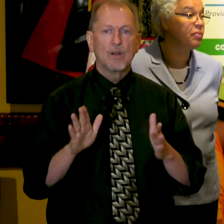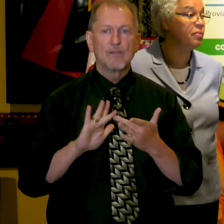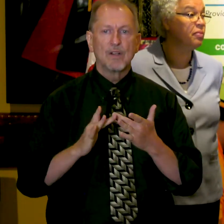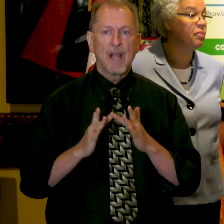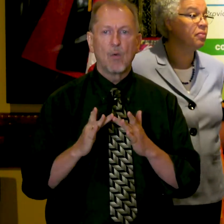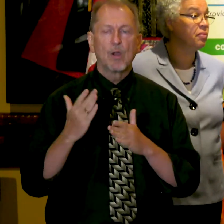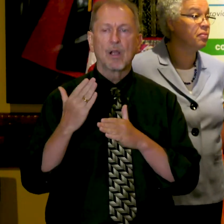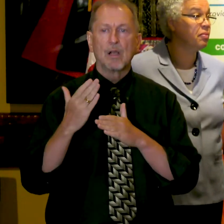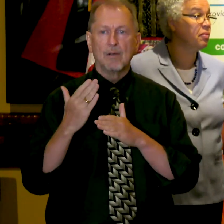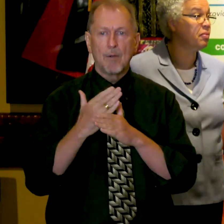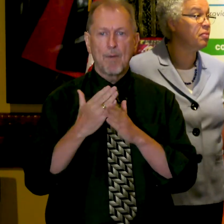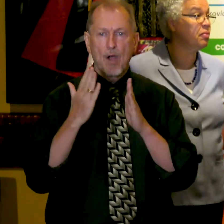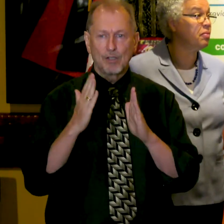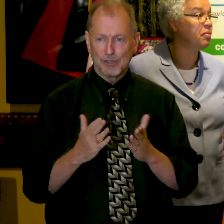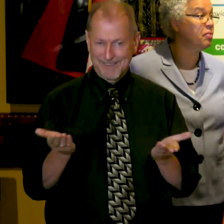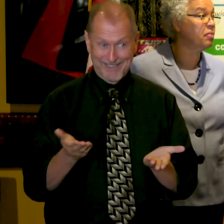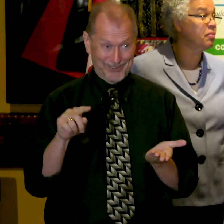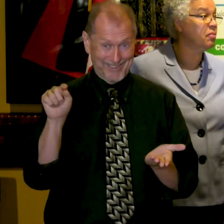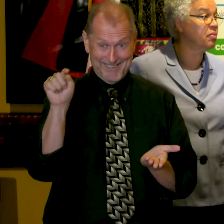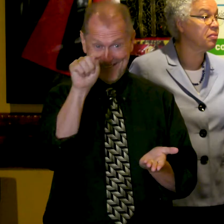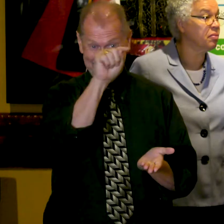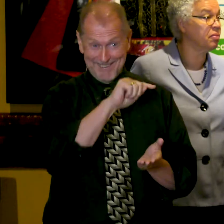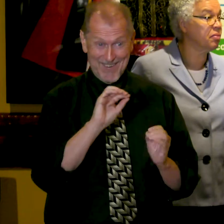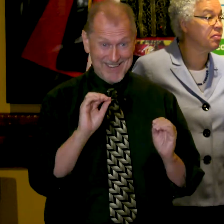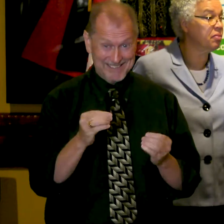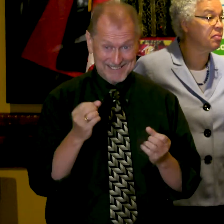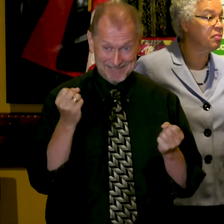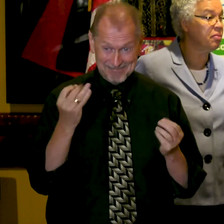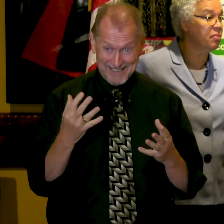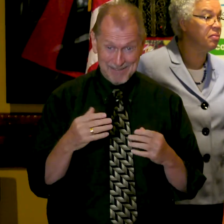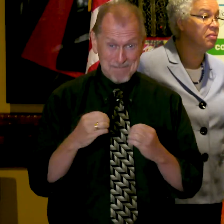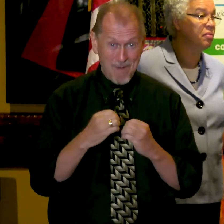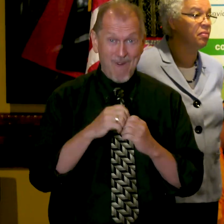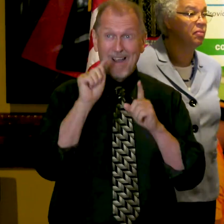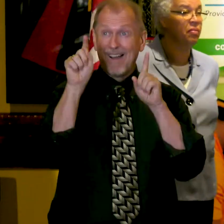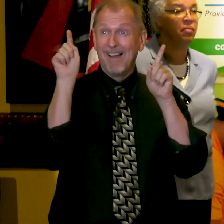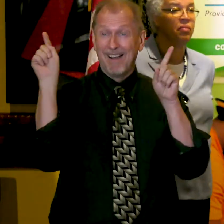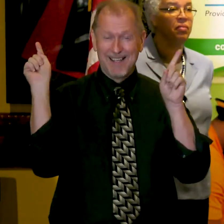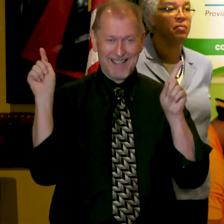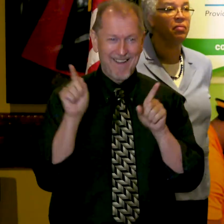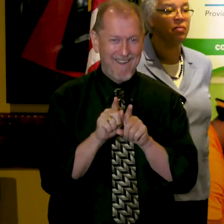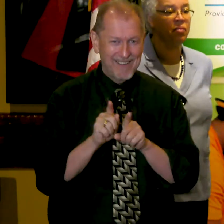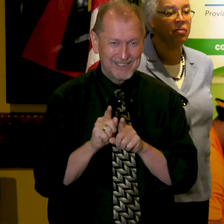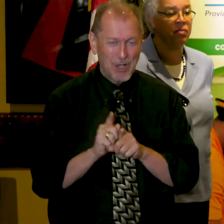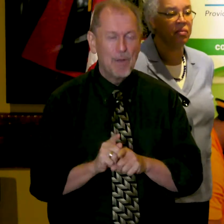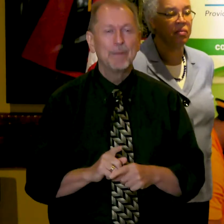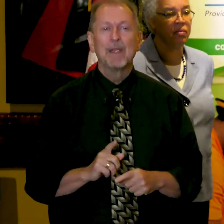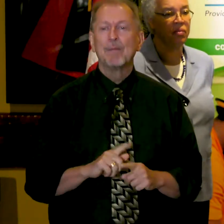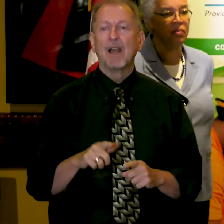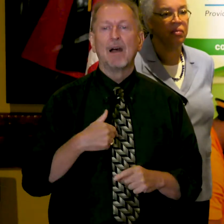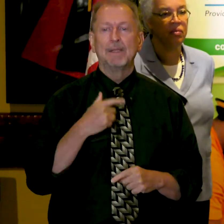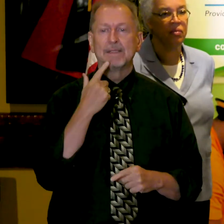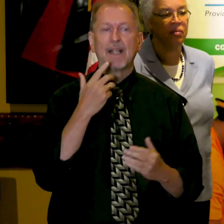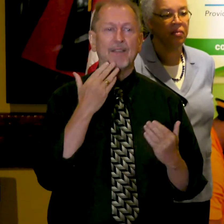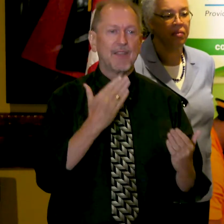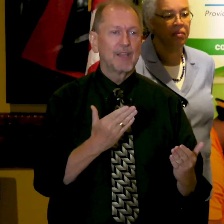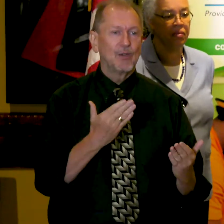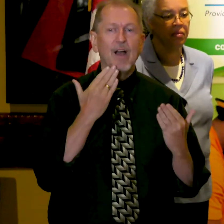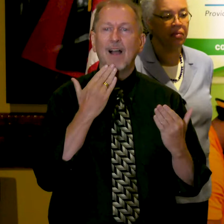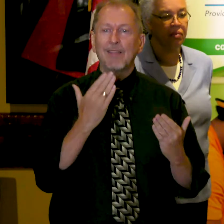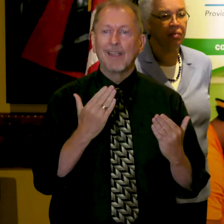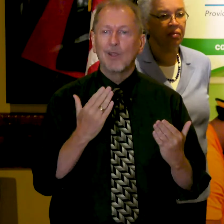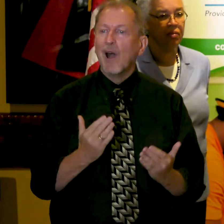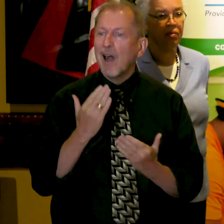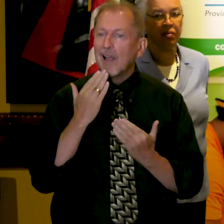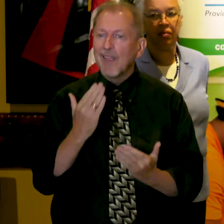partners that are here today. And I know we have many more that are out watching today, but thank you, thank you, thank you.